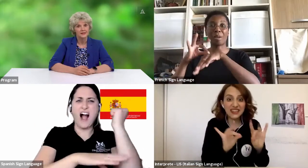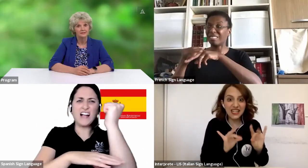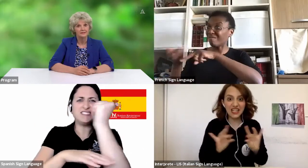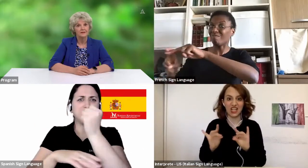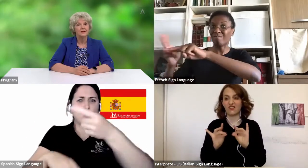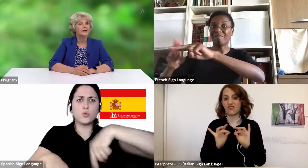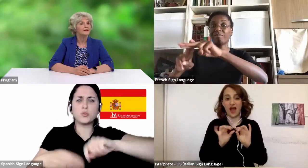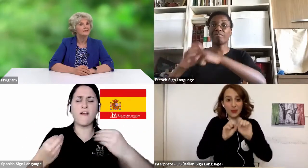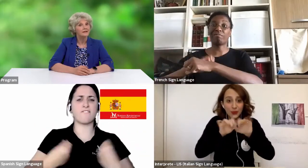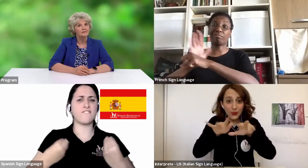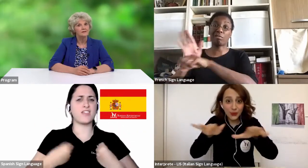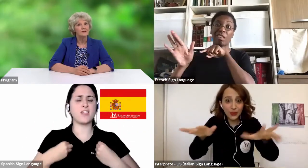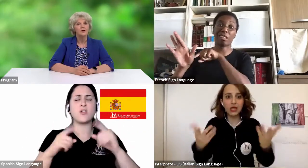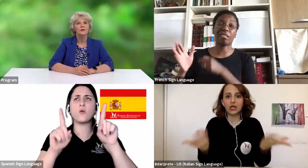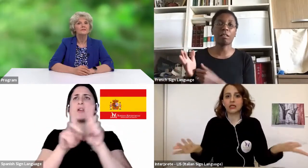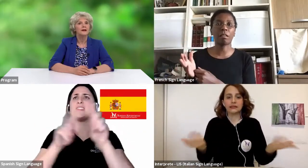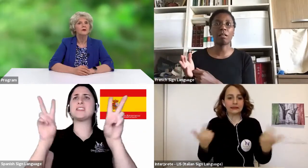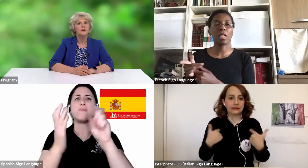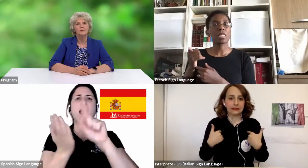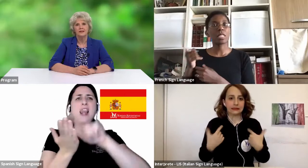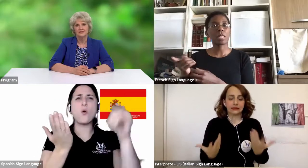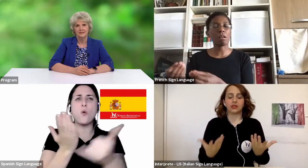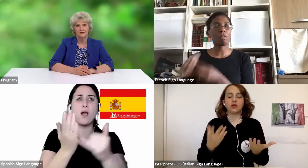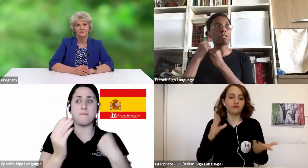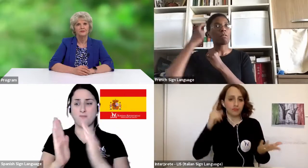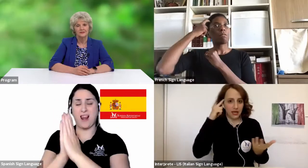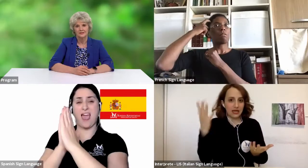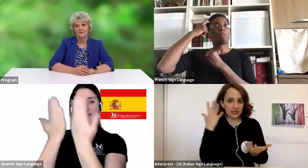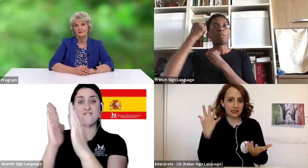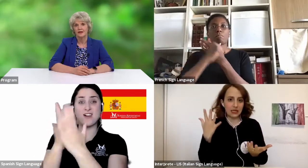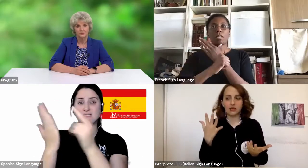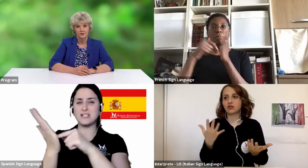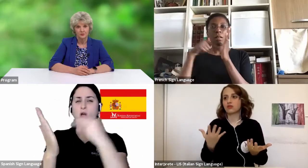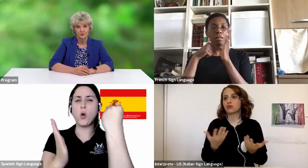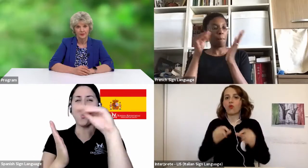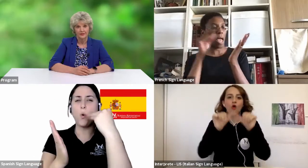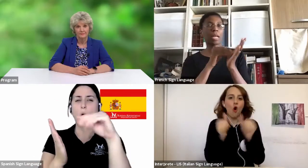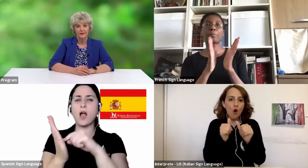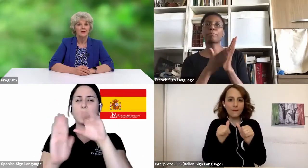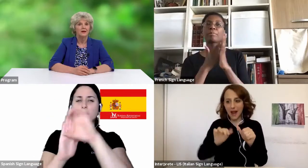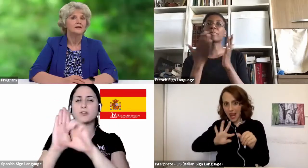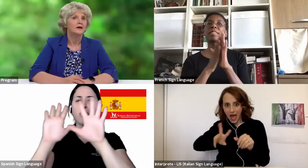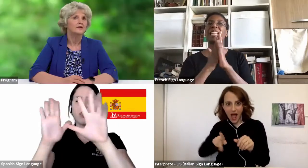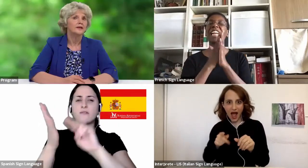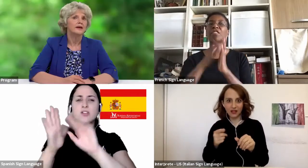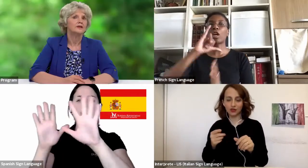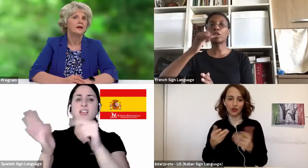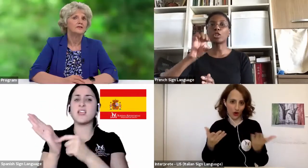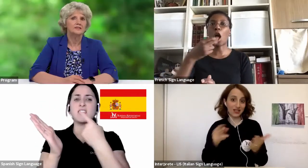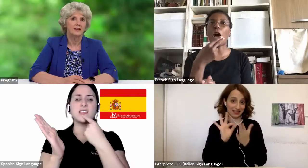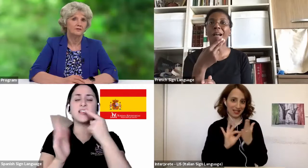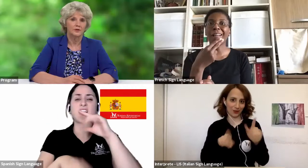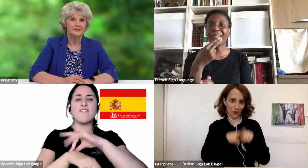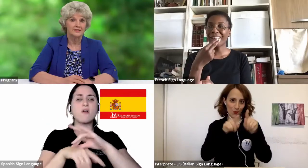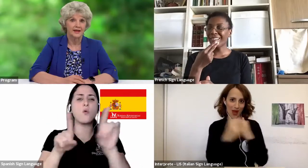10, 10, like a thief who has come only to kill, to steal, and to destroy. Not only have we